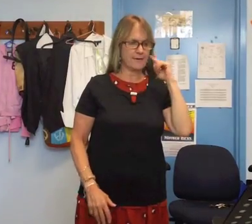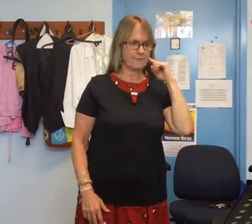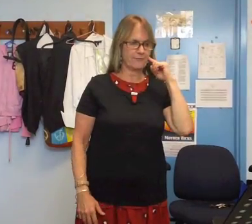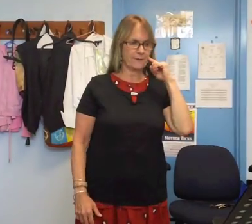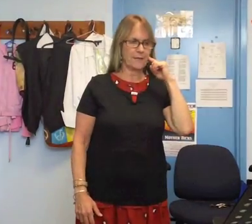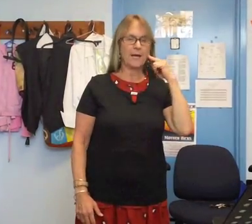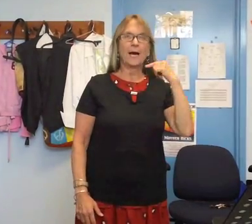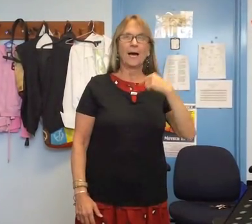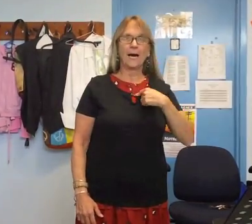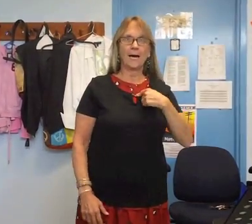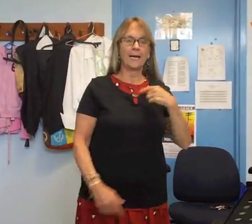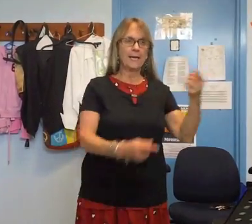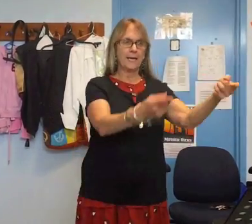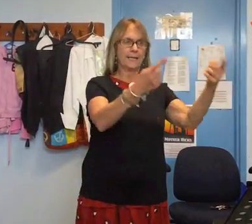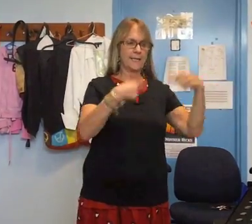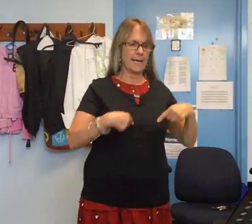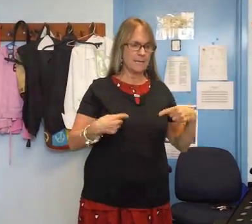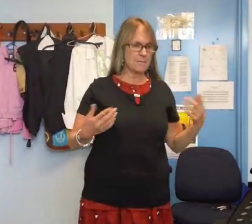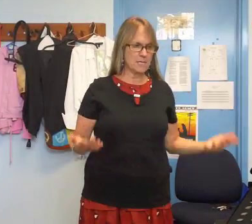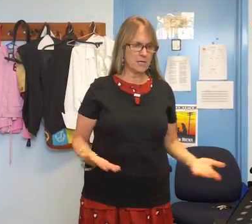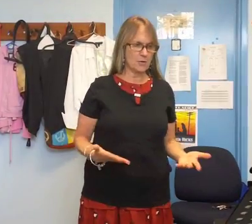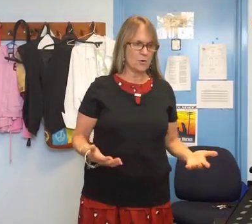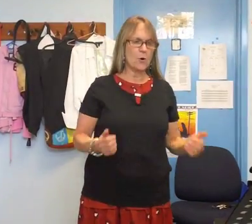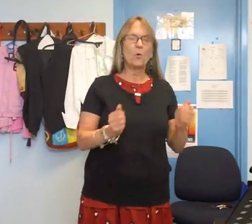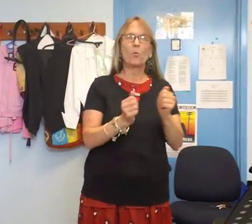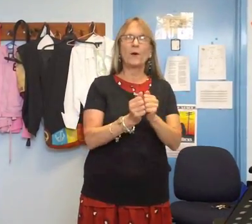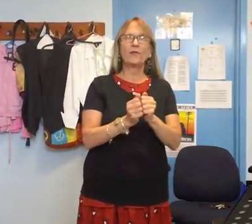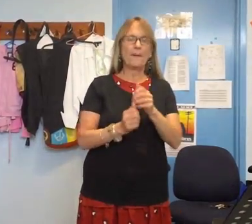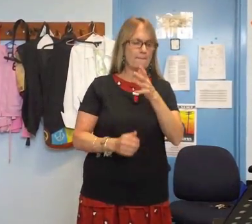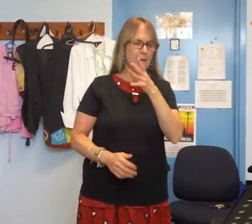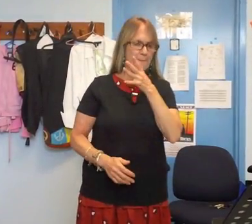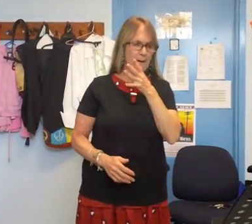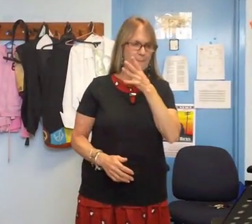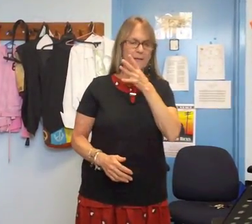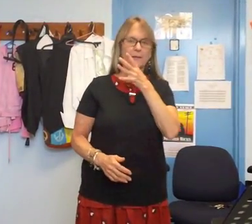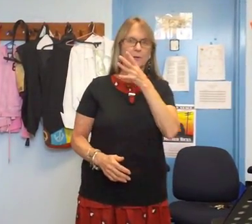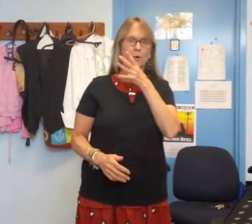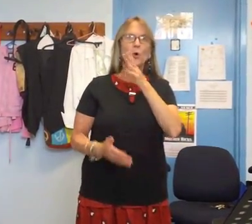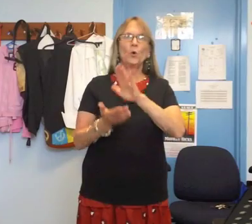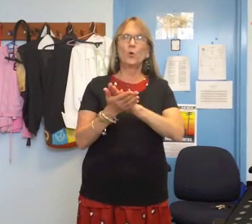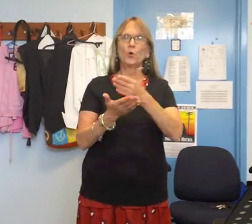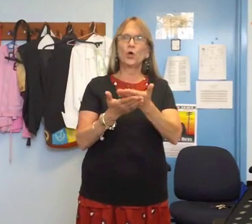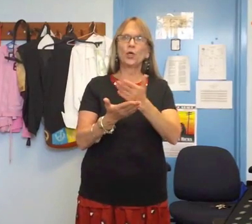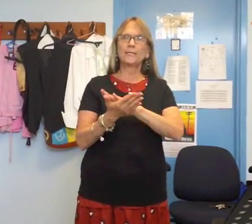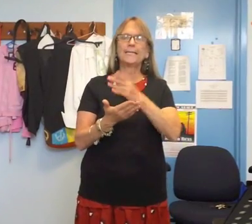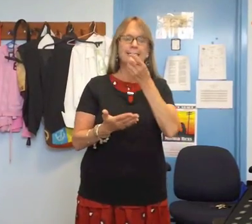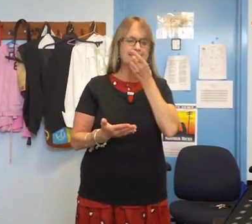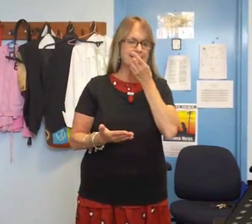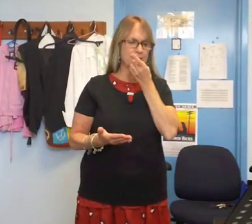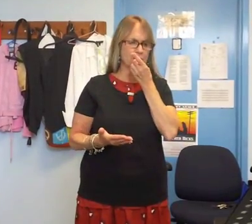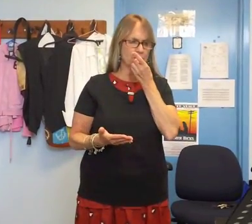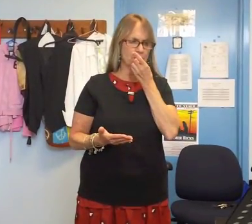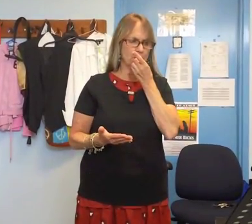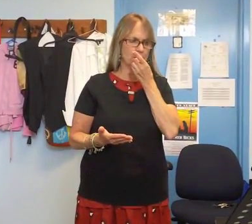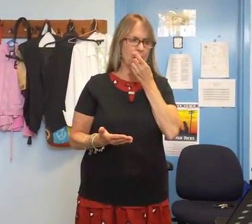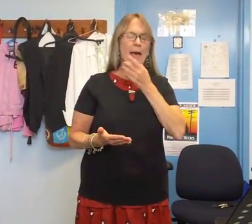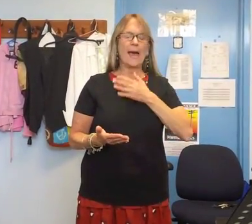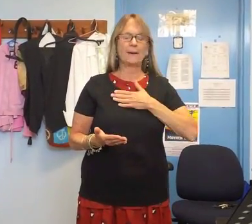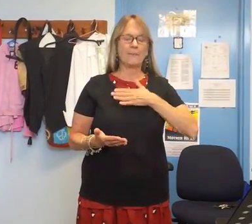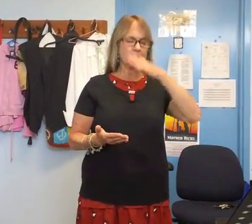I came here with my mama who cooks dinner and my